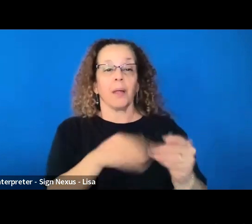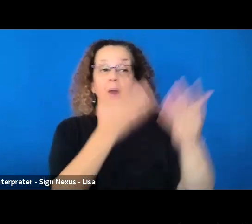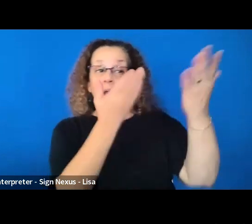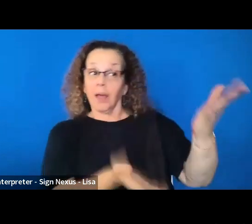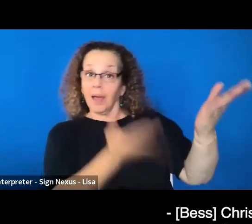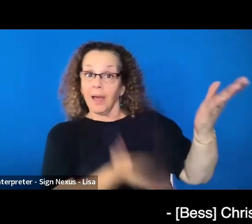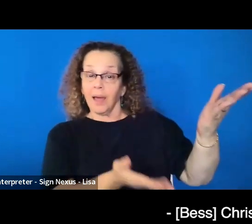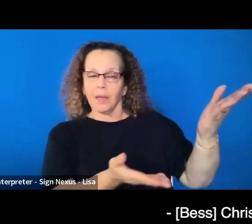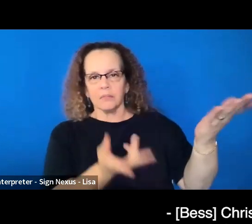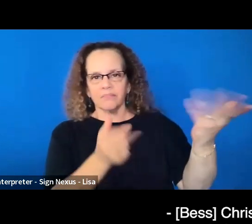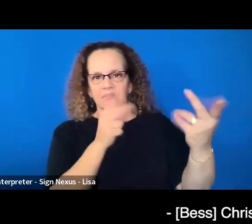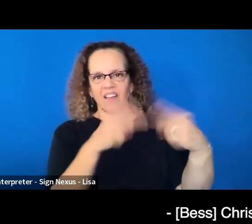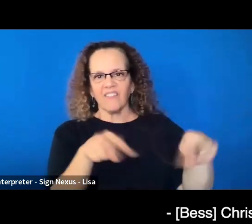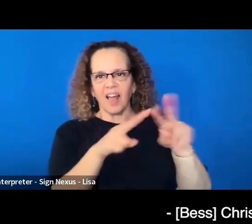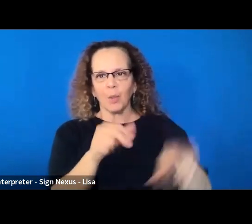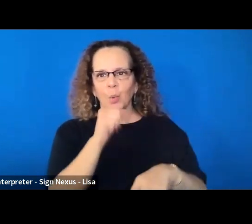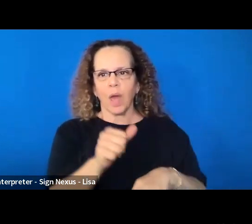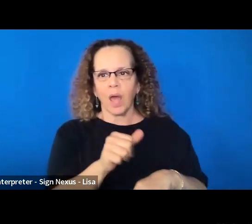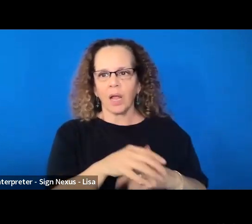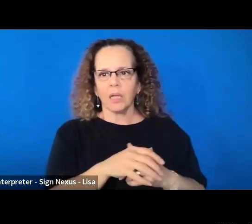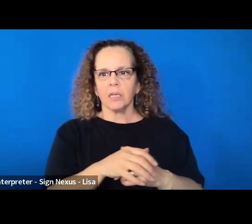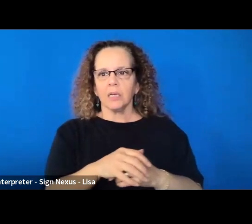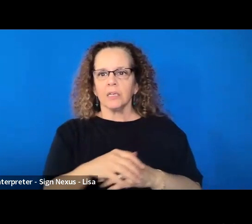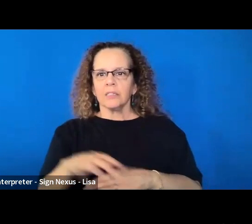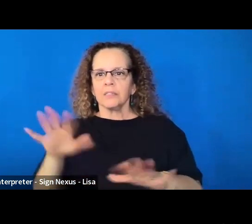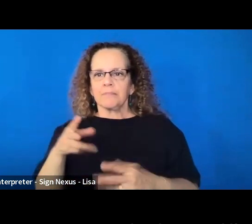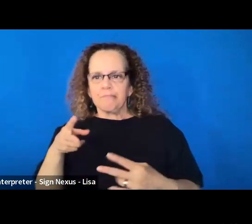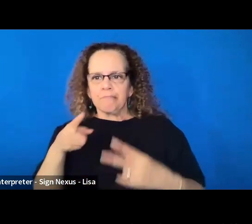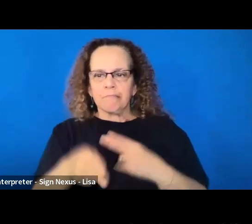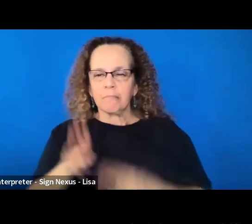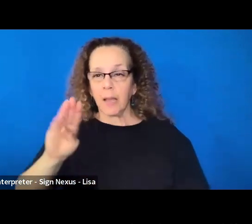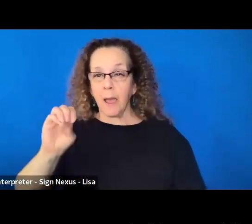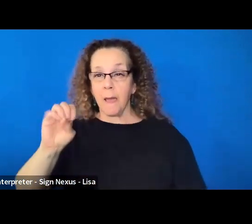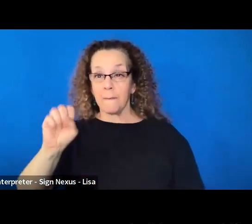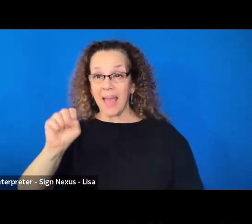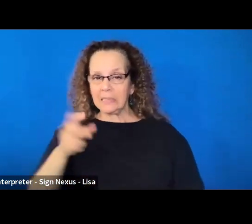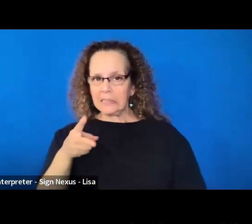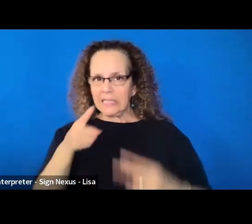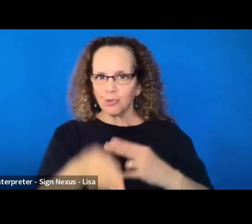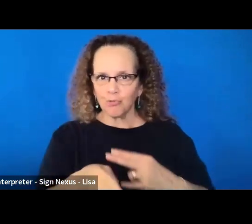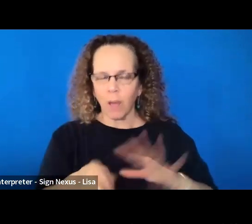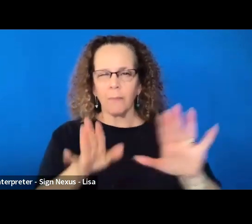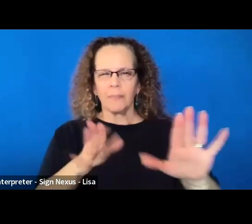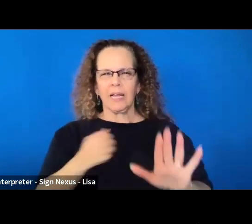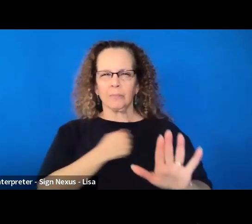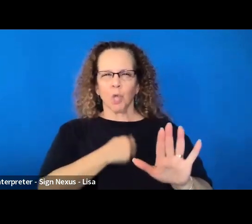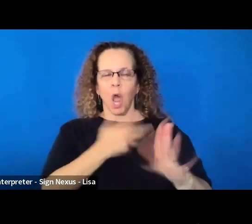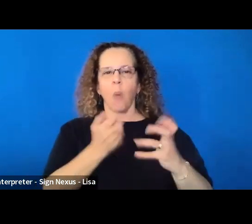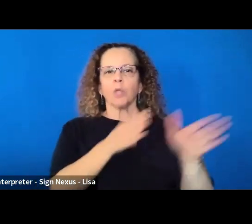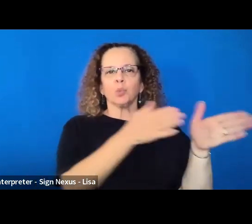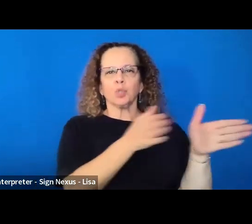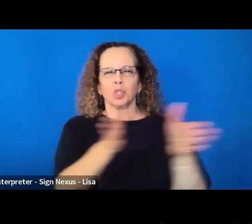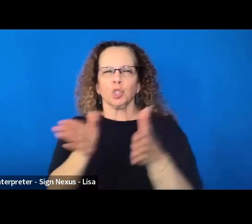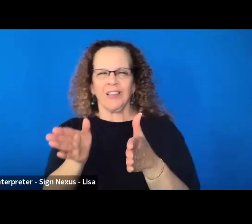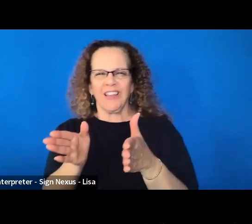Inclusion-led. I'm going to jump in here for a moment if that's okay. I want to shift us so that we can have a couple of